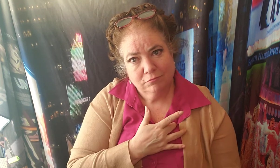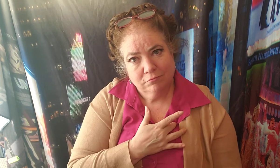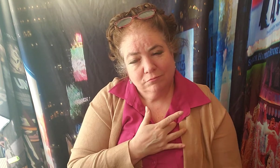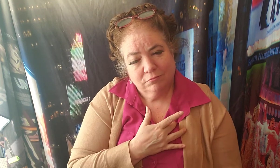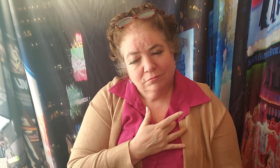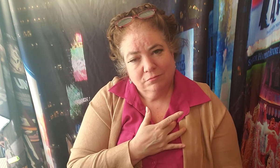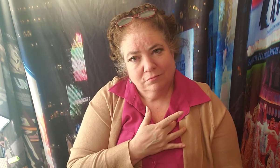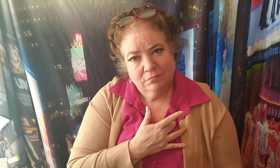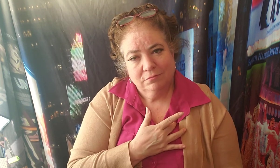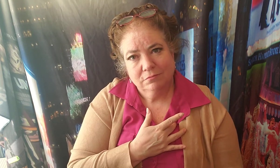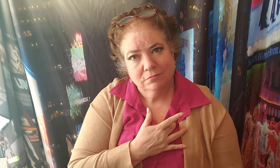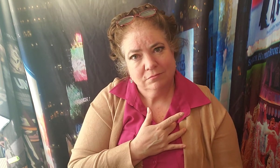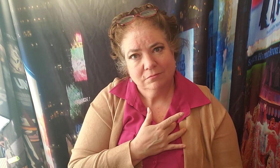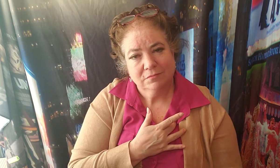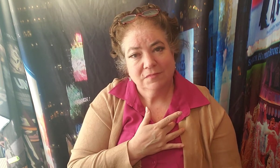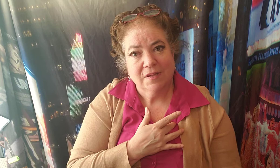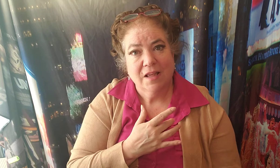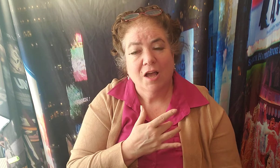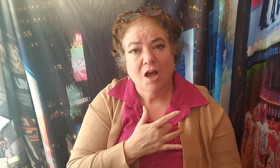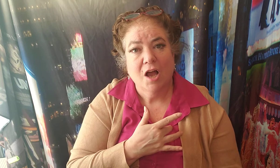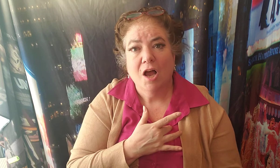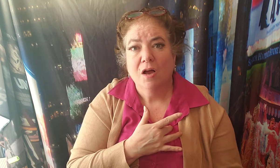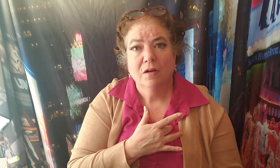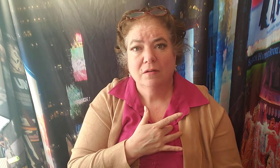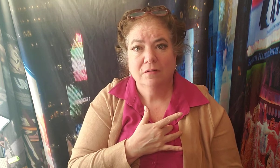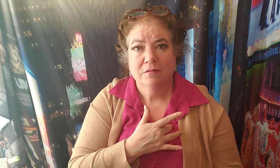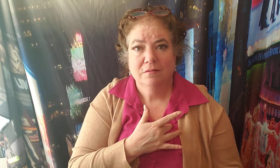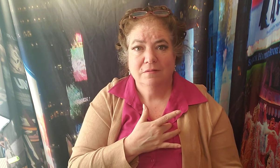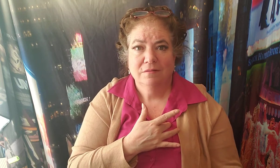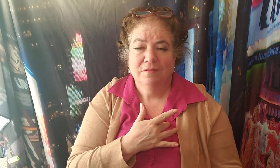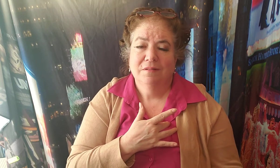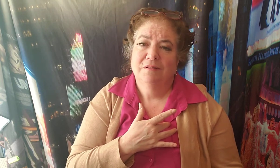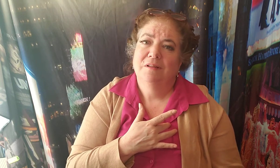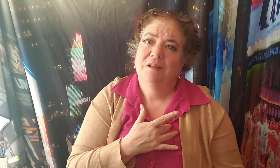The heart with which so willingly I part